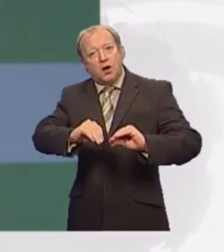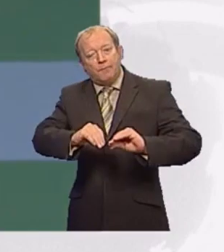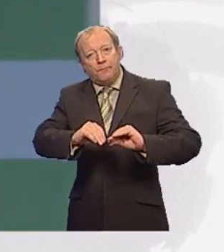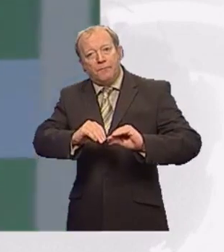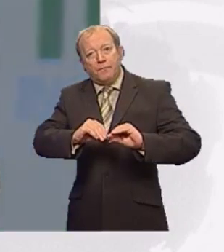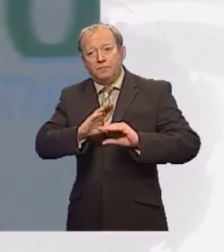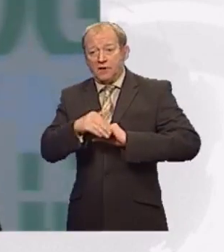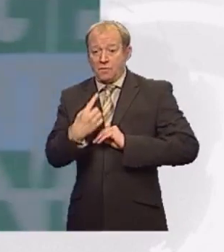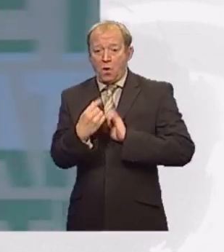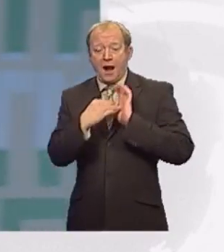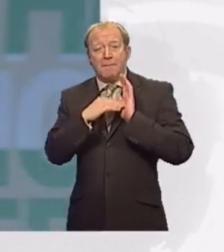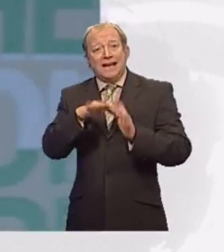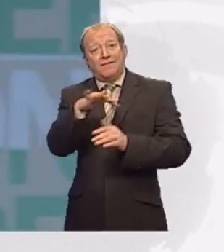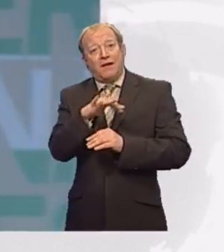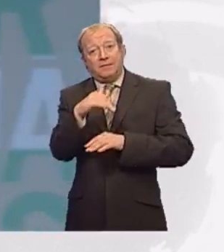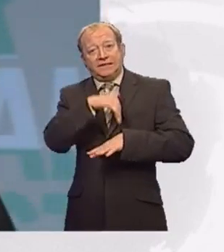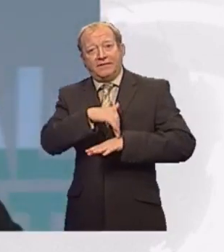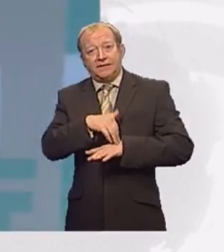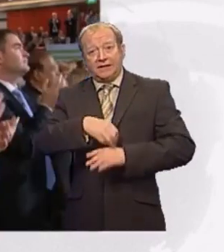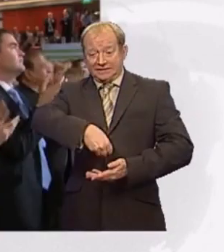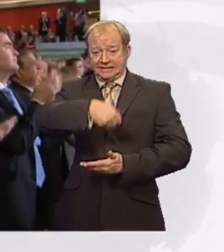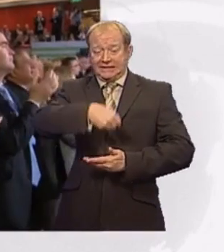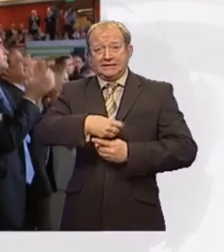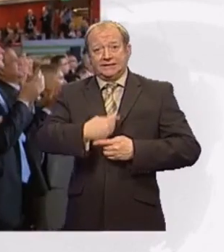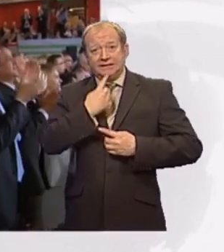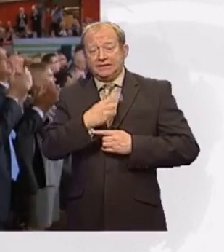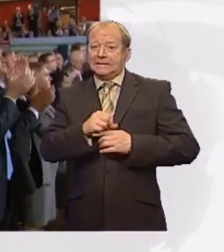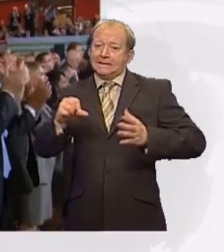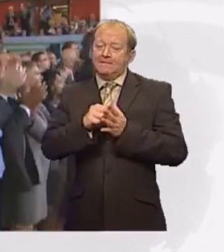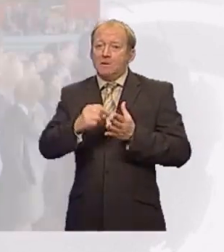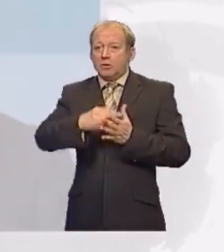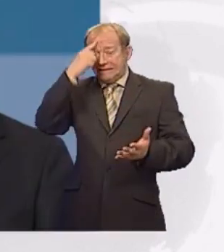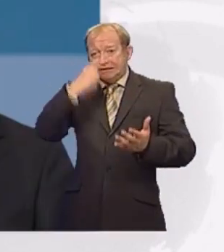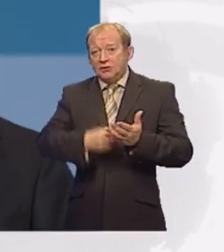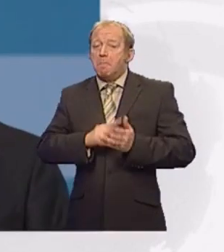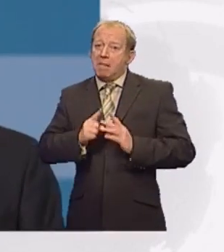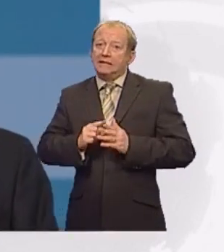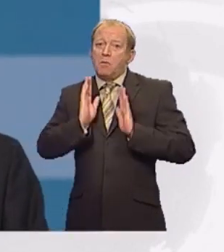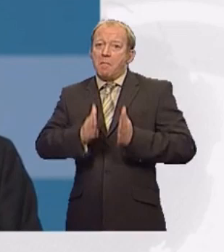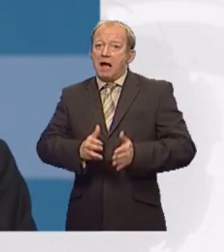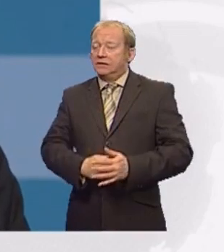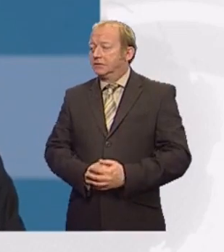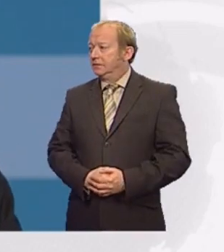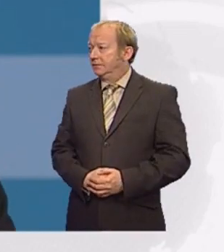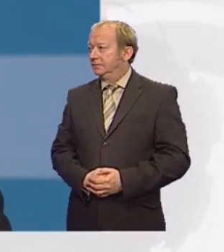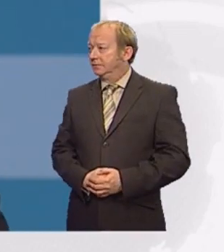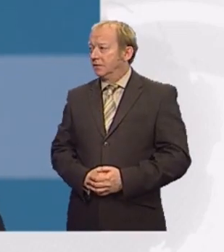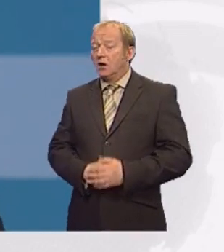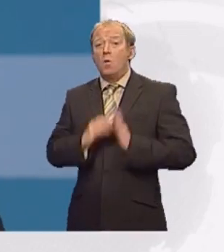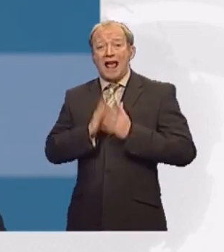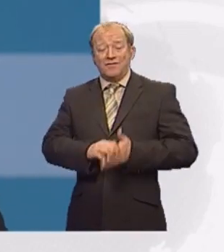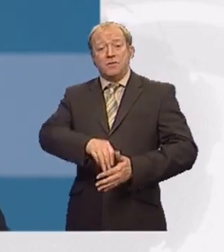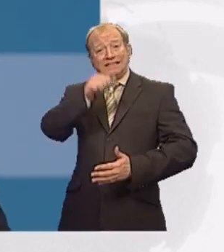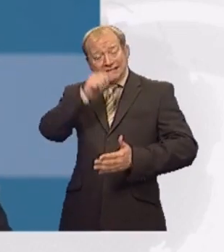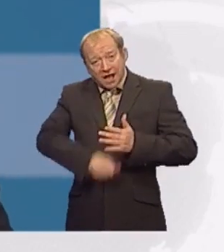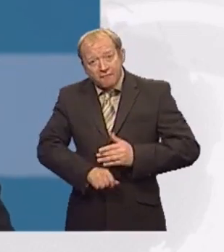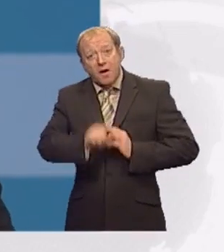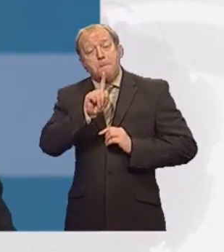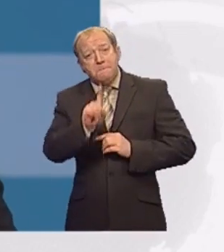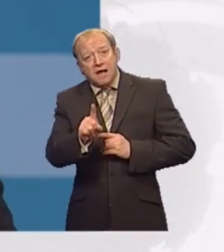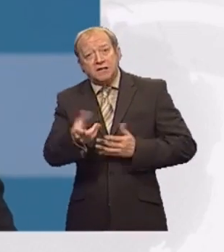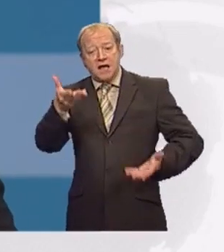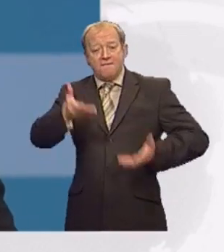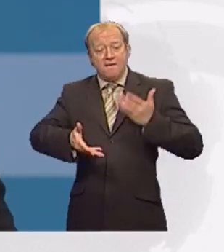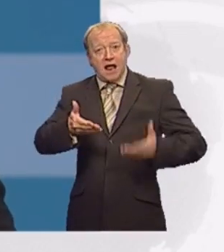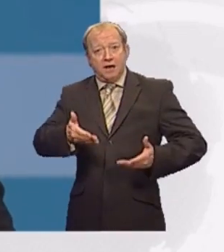million families. The Chancellor says it's a big decision, but necessary. We've got to be tough, but fair. And